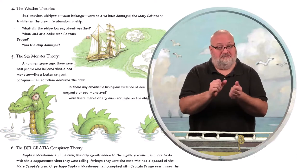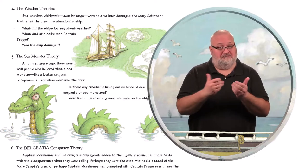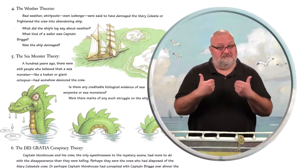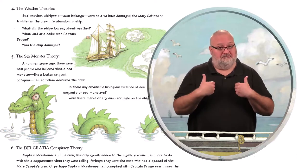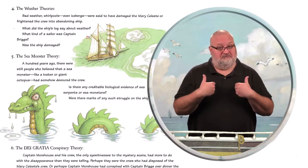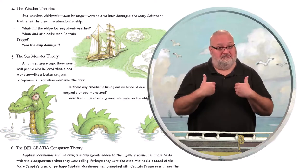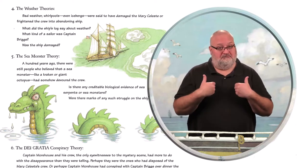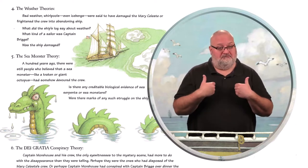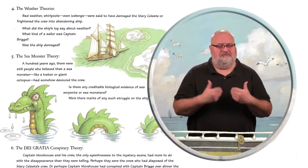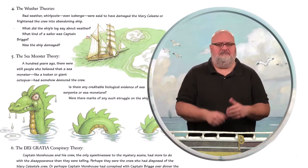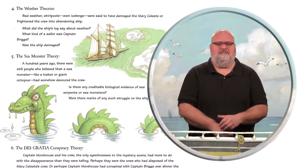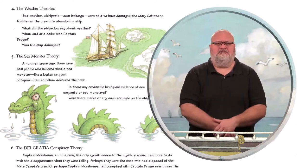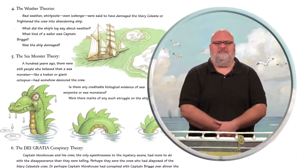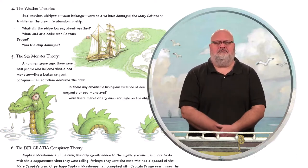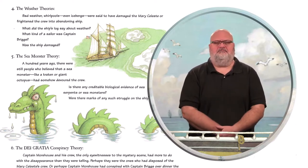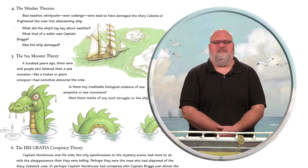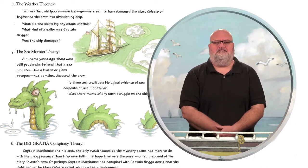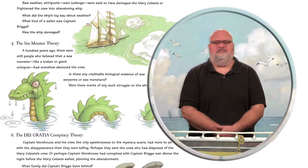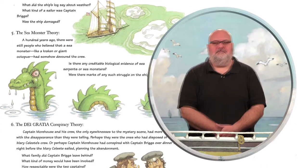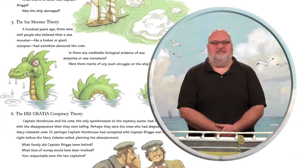What kind the ship damaged?